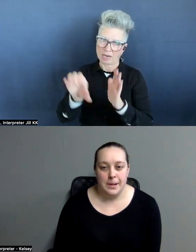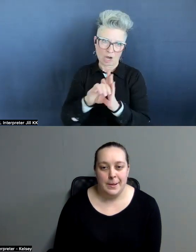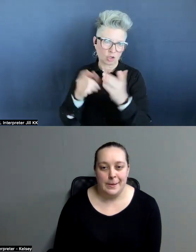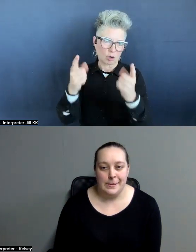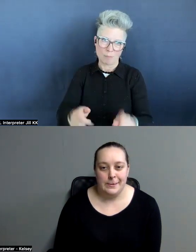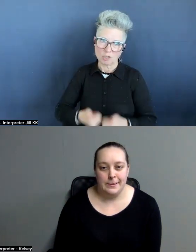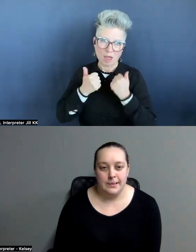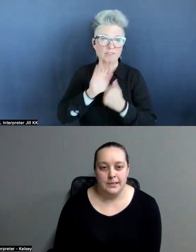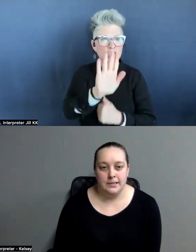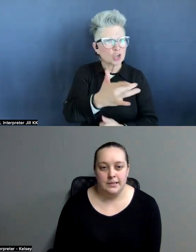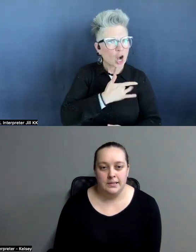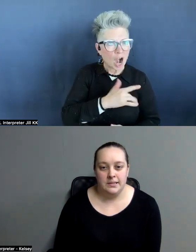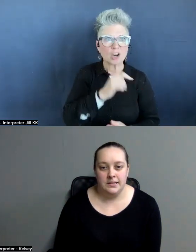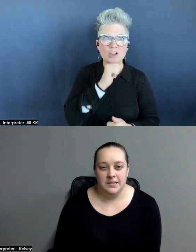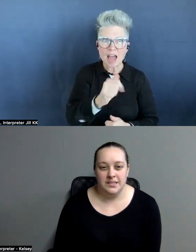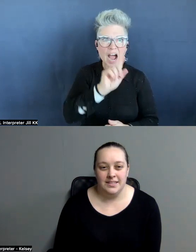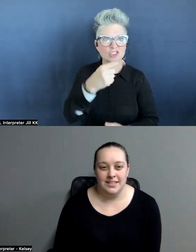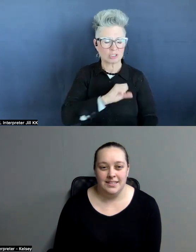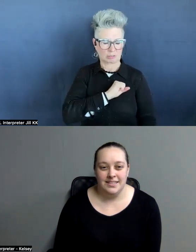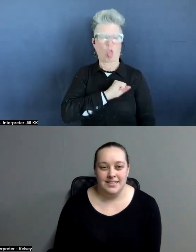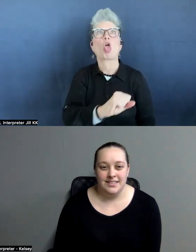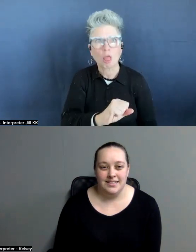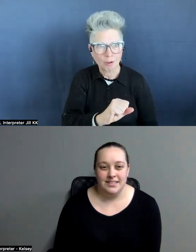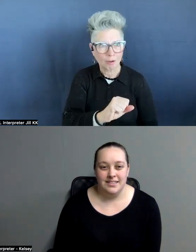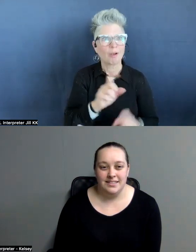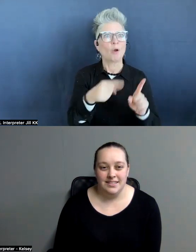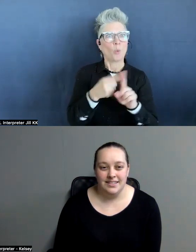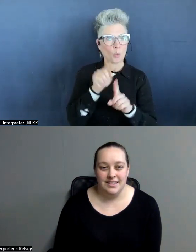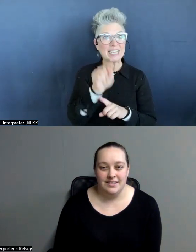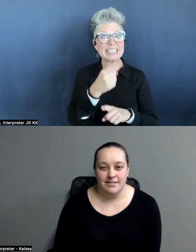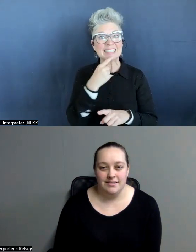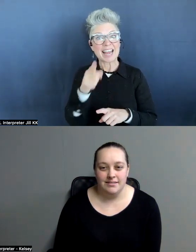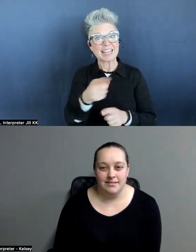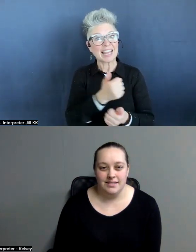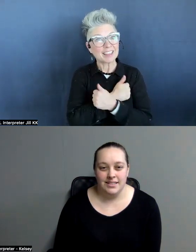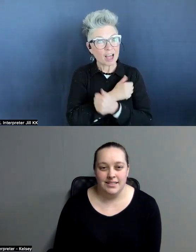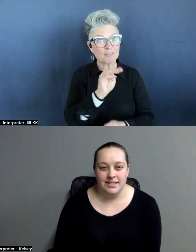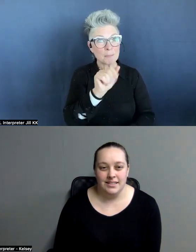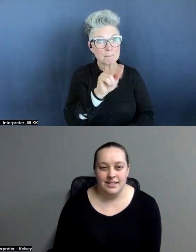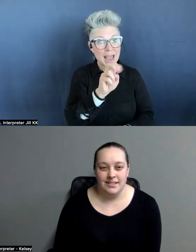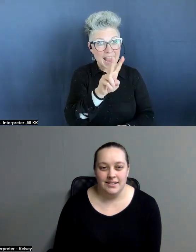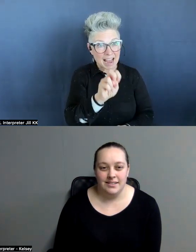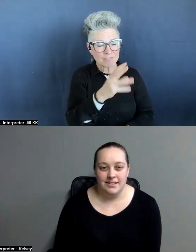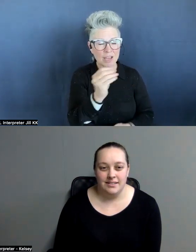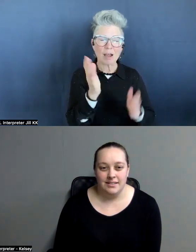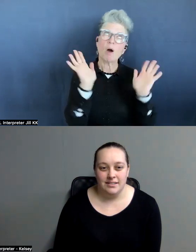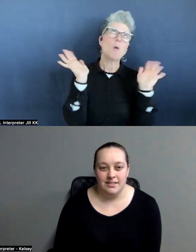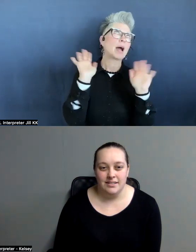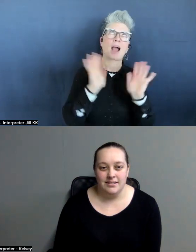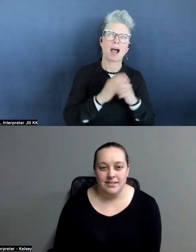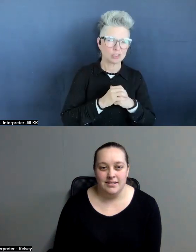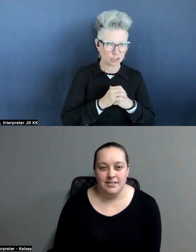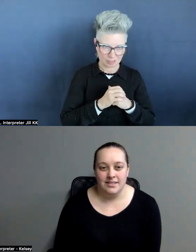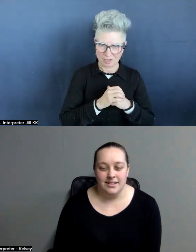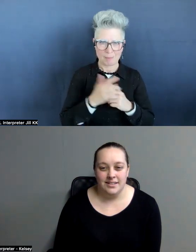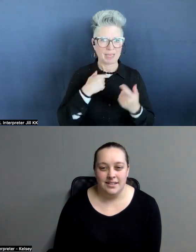not just tug right out of your chest when he said he loved Maeve and she, you know, oh, my gosh. I